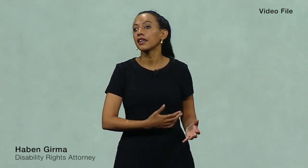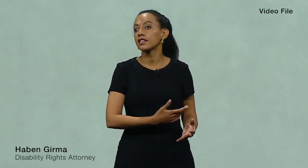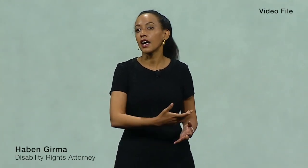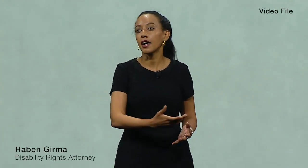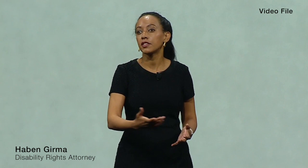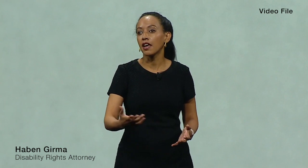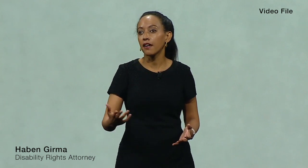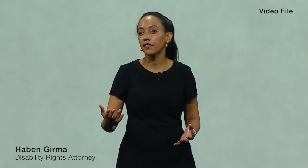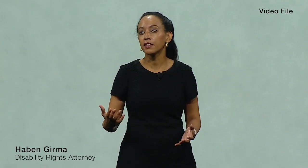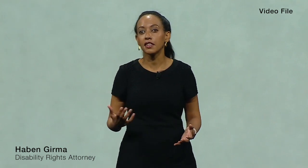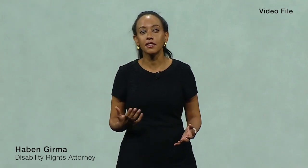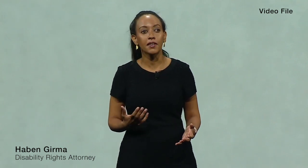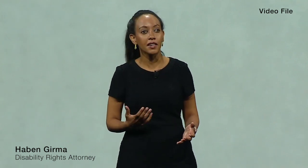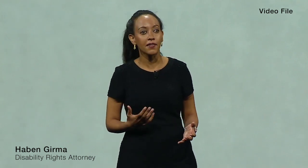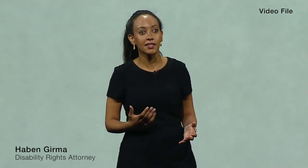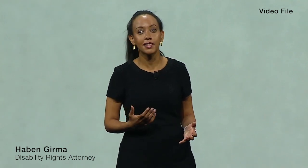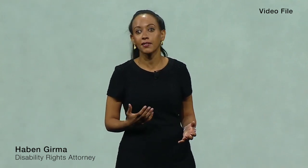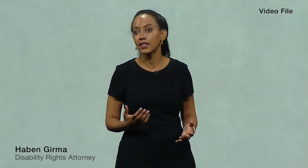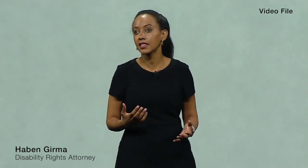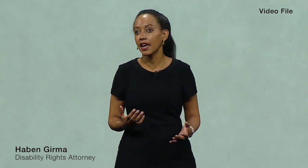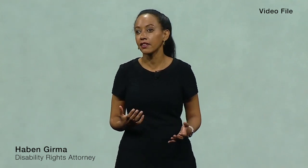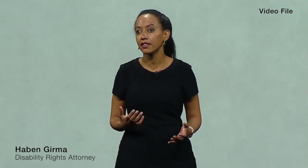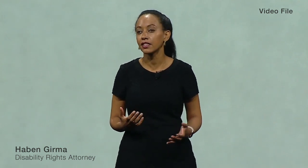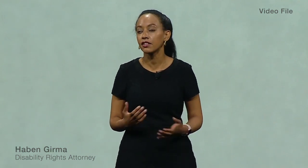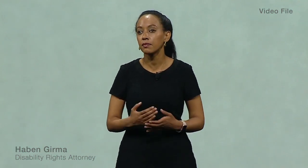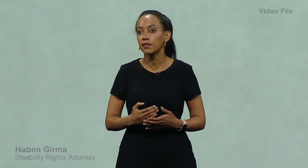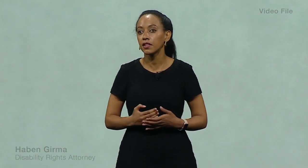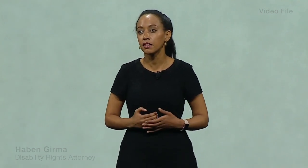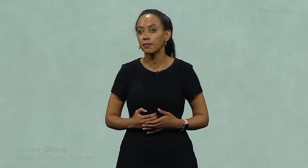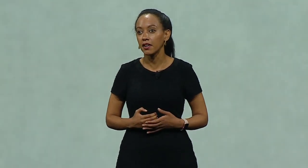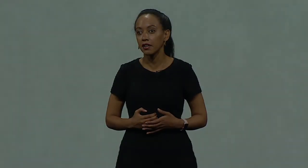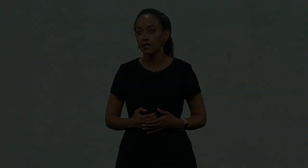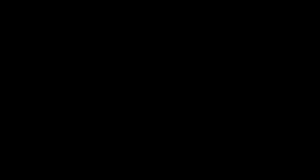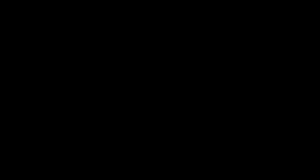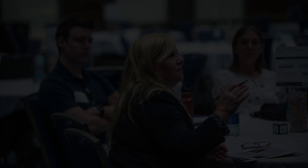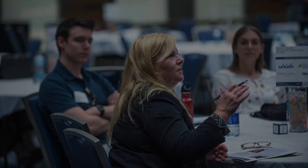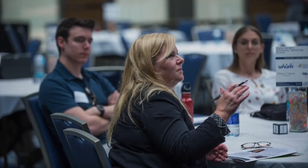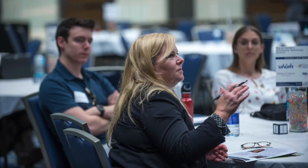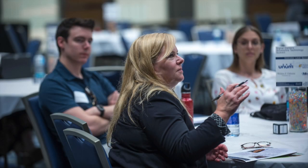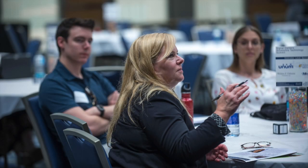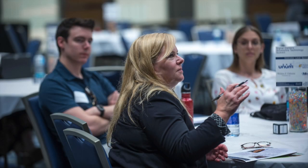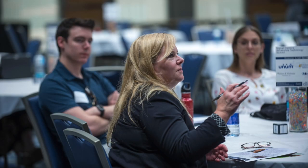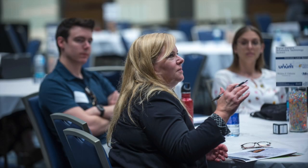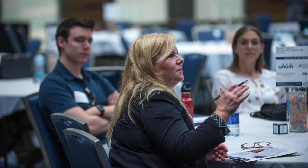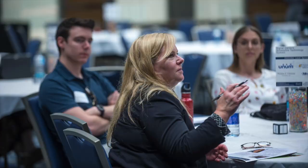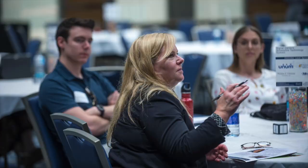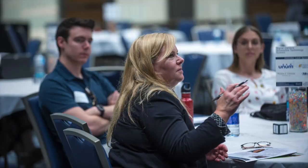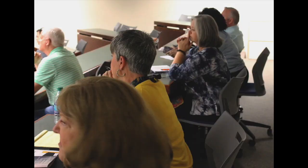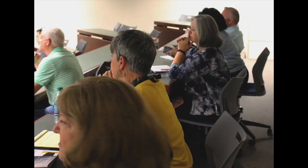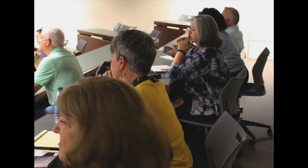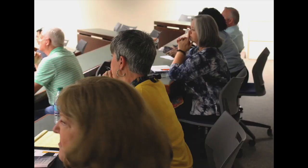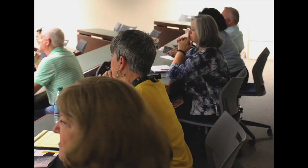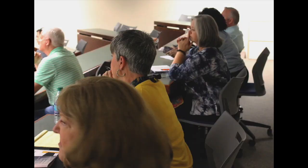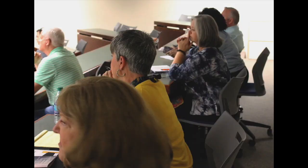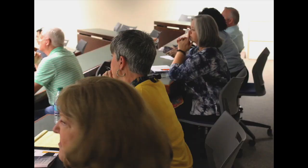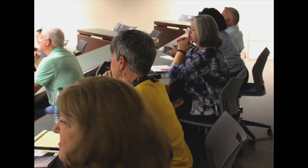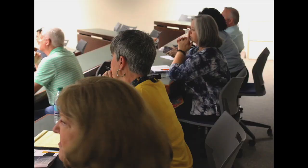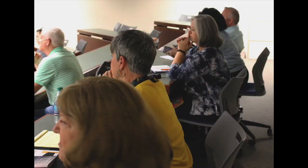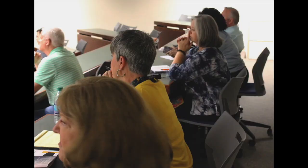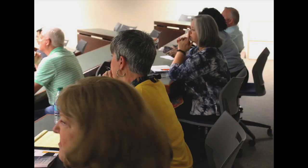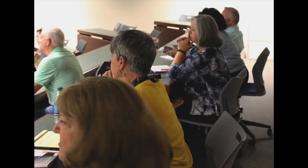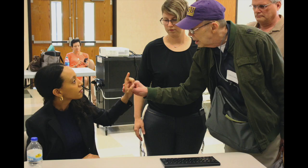And it's up to every single one of us to work together to remove those barriers. Businesses, nonprofit